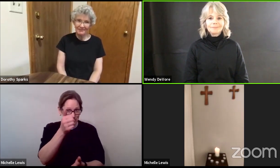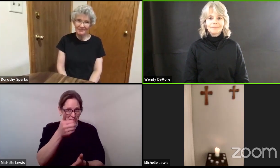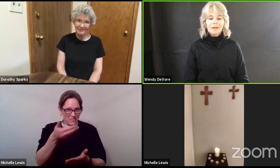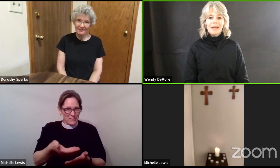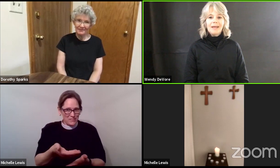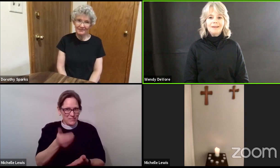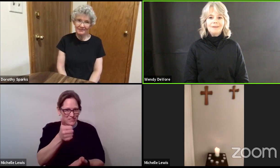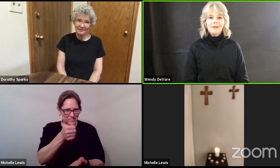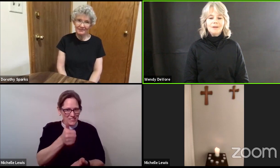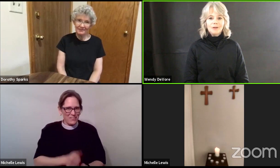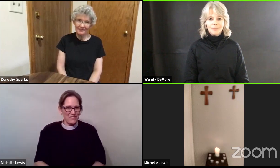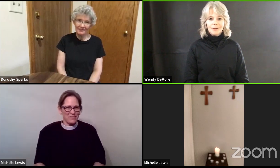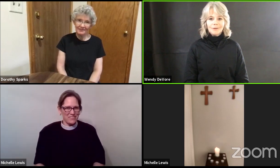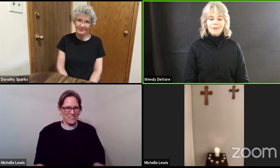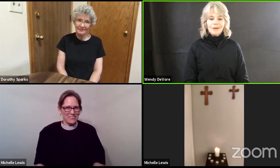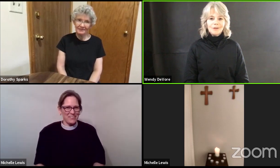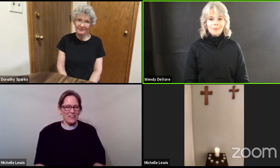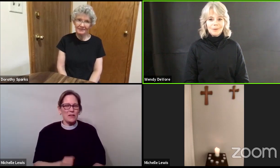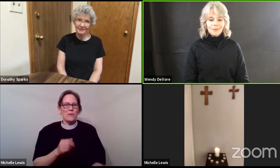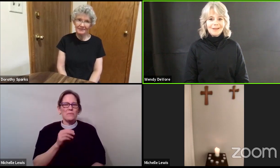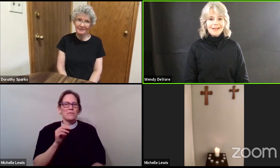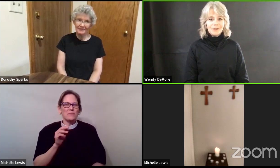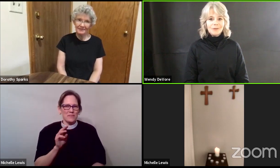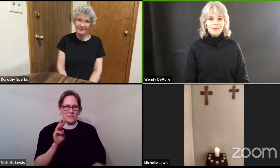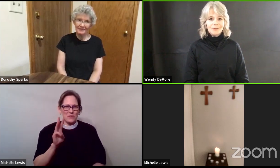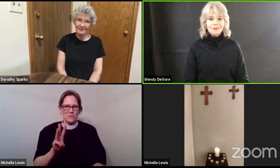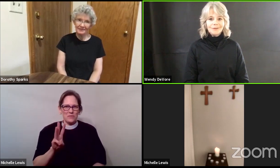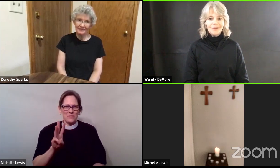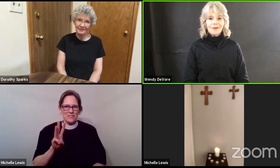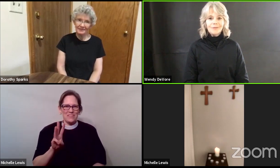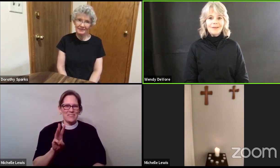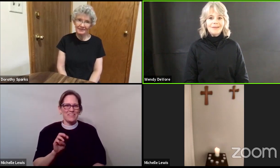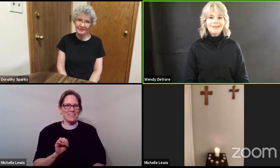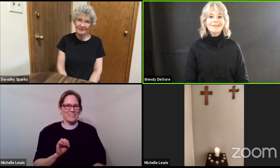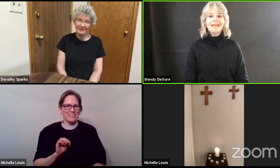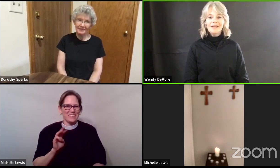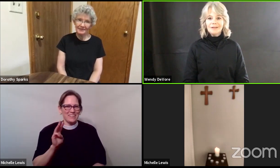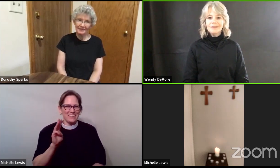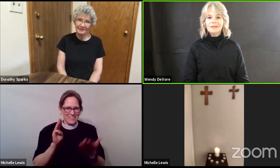And the interpreter, the interpreter would introduce herself. And this is